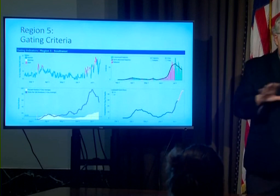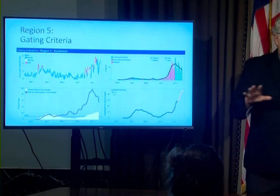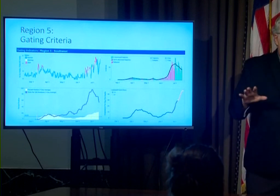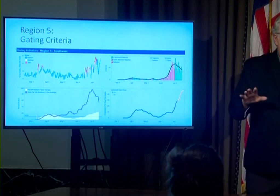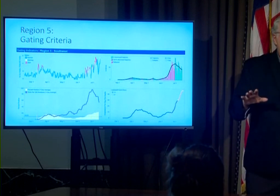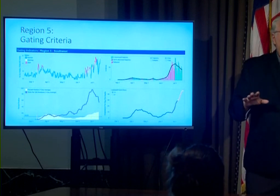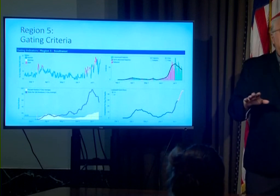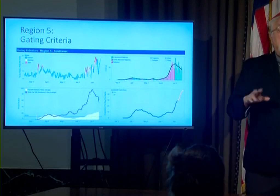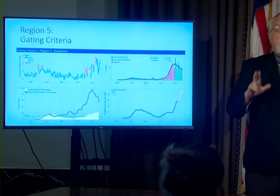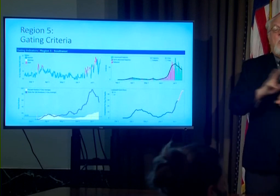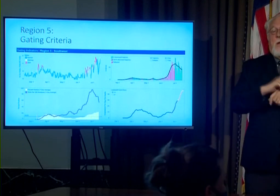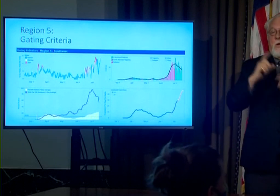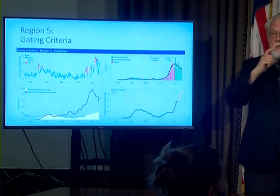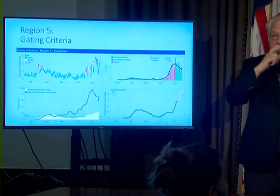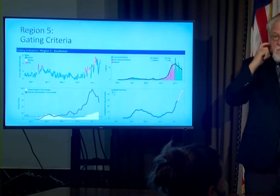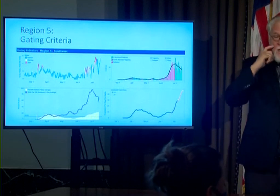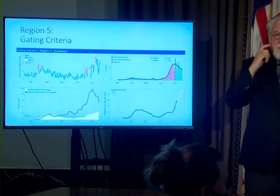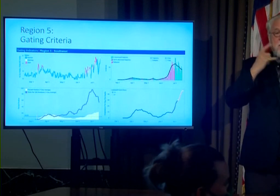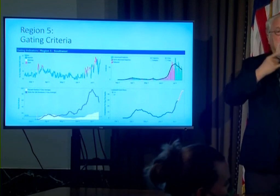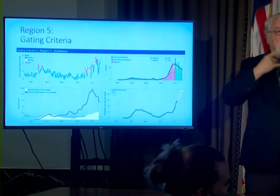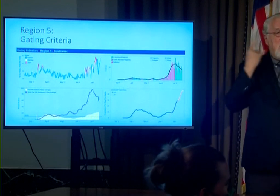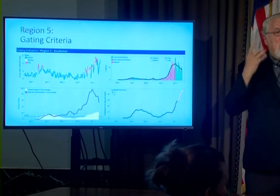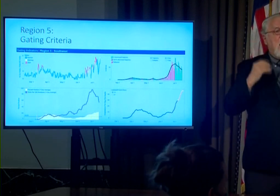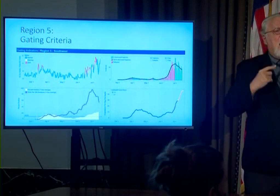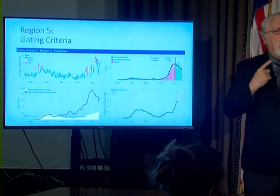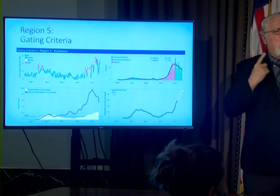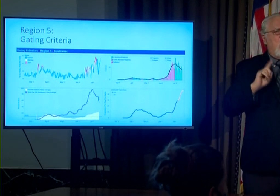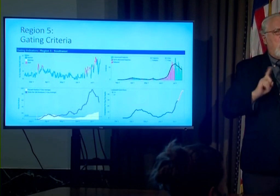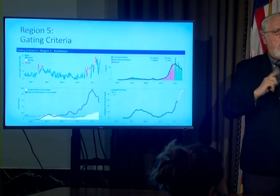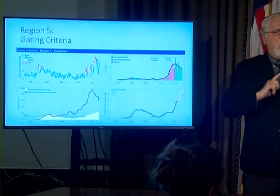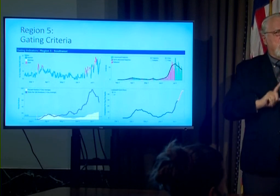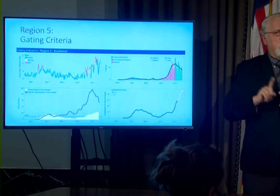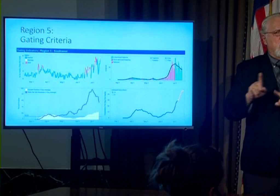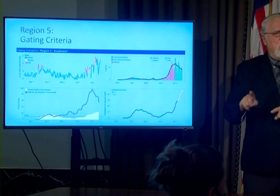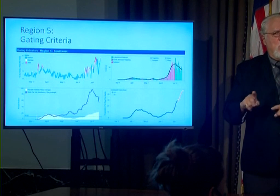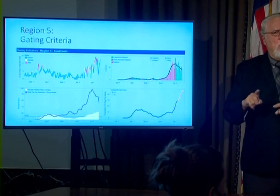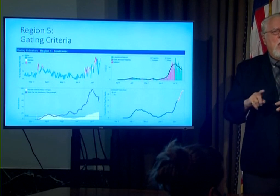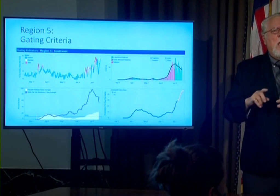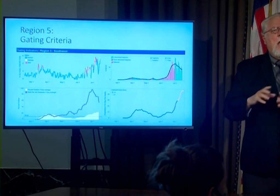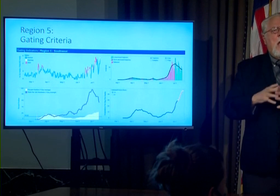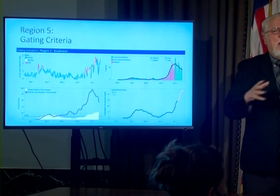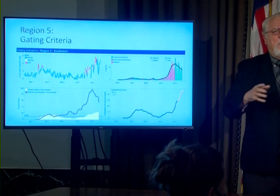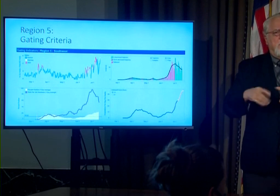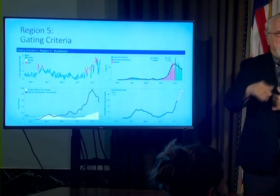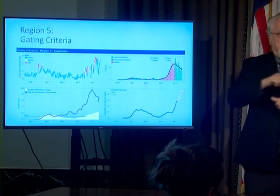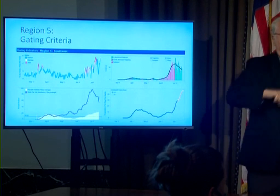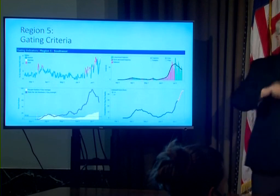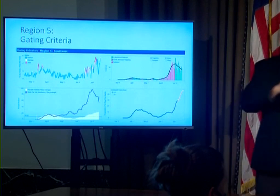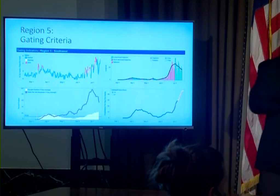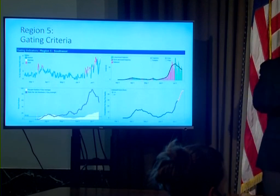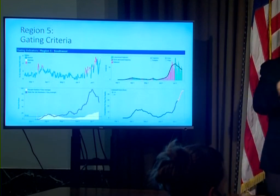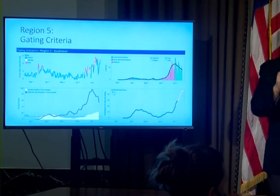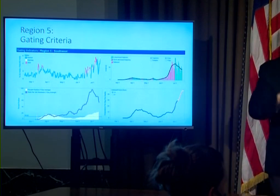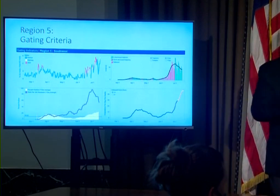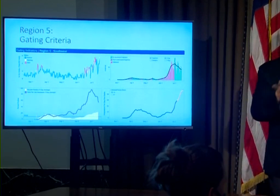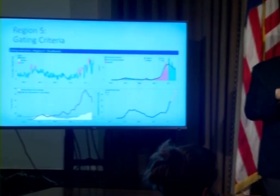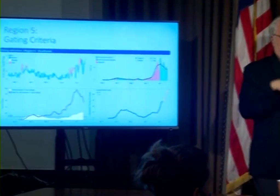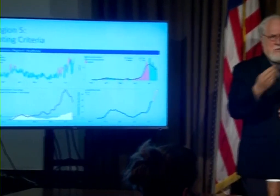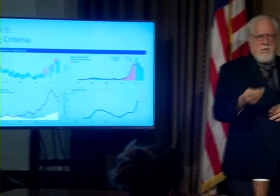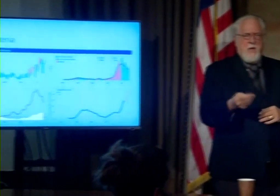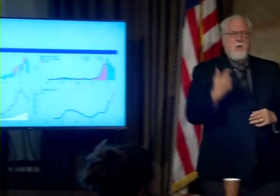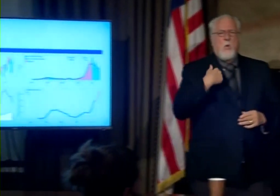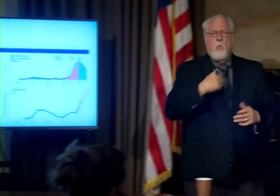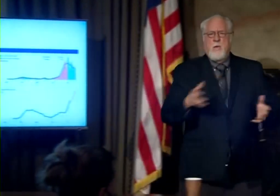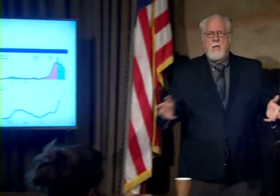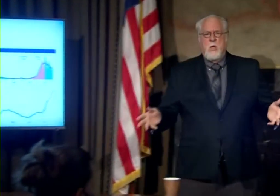by wearing your mask and being very thoughtful about where you're spending your time and how much time you're spending around others outdoors again would strongly encourage